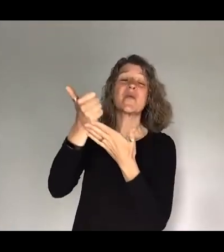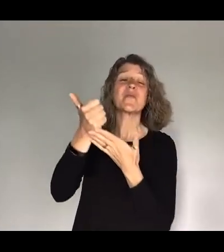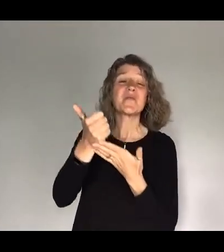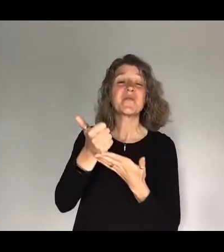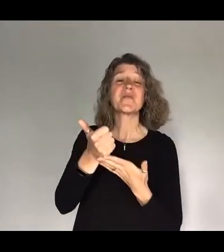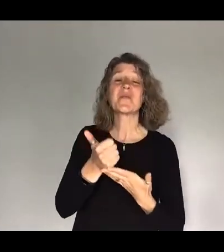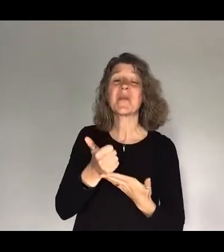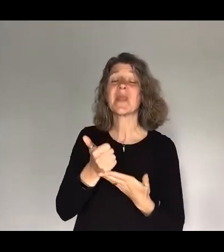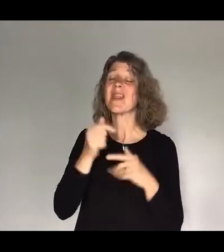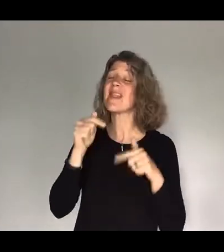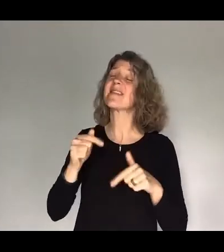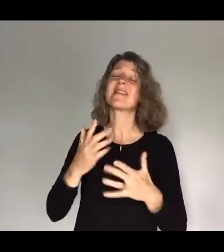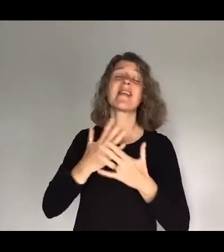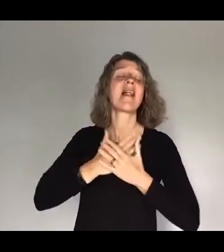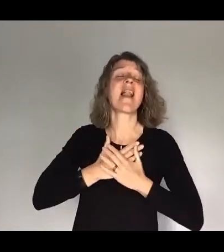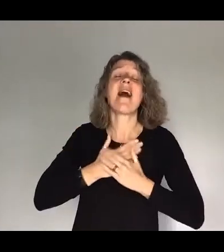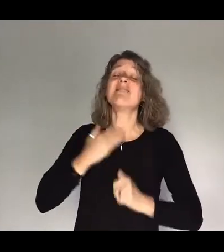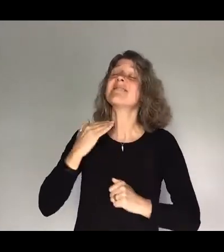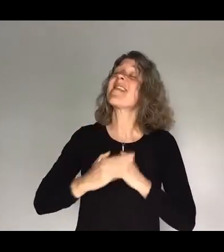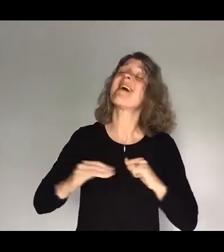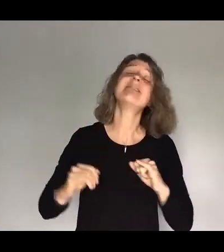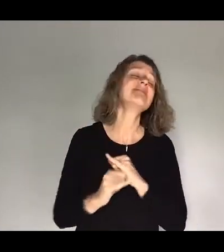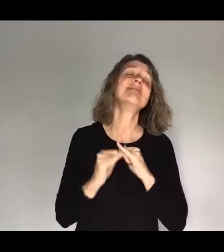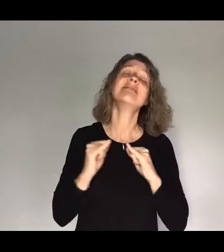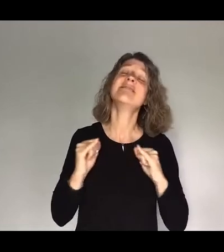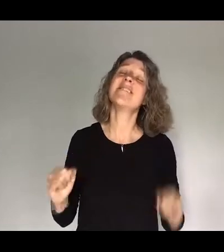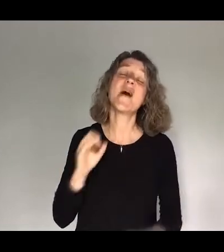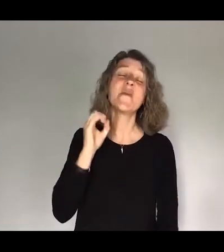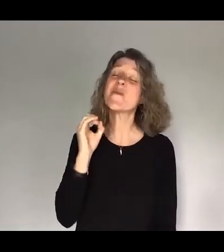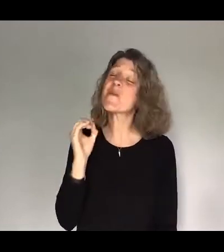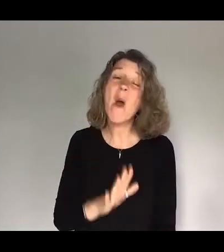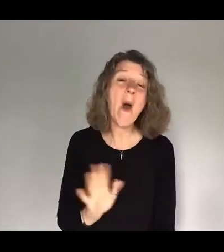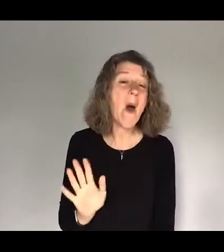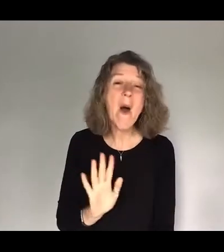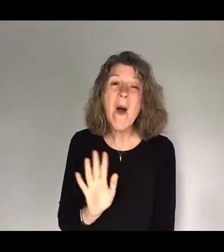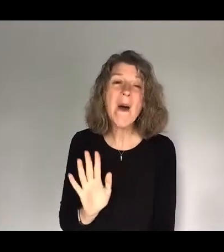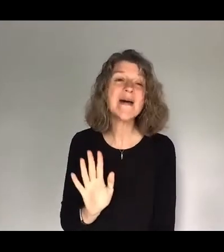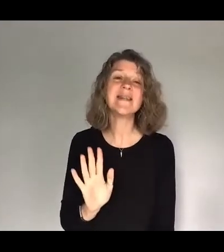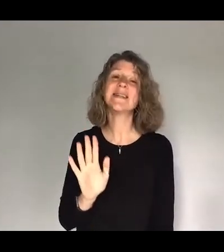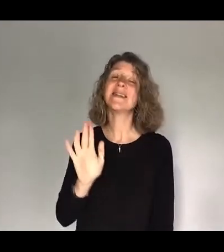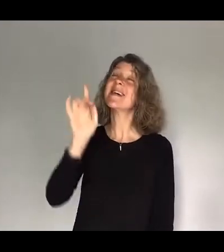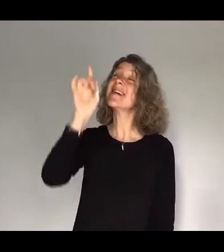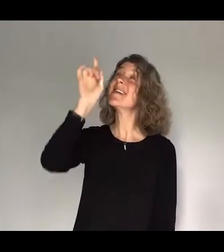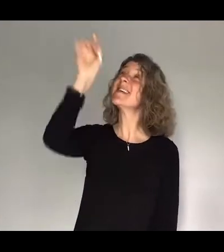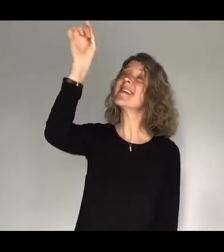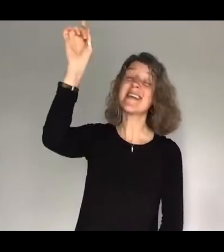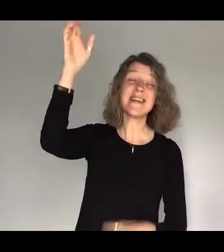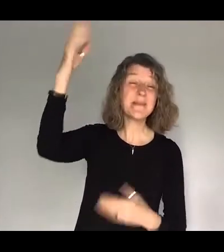This is unfailing love. Let You take my place.